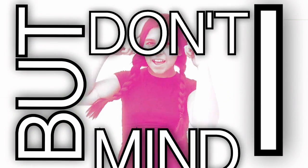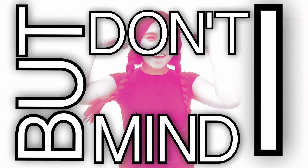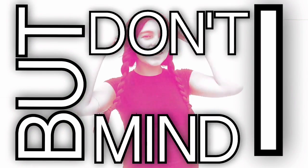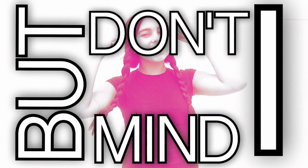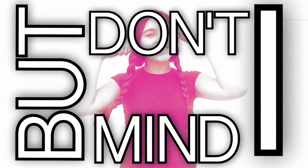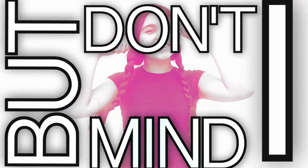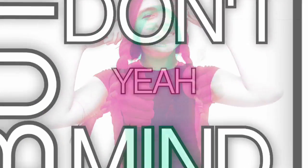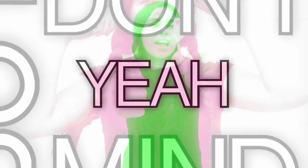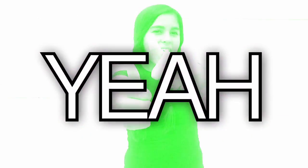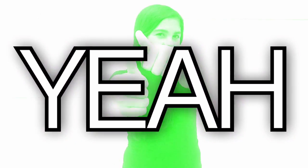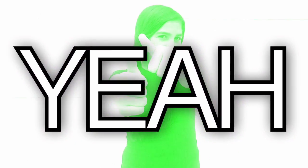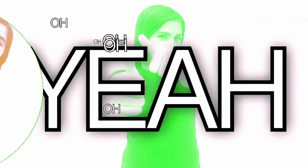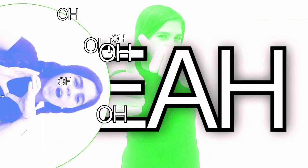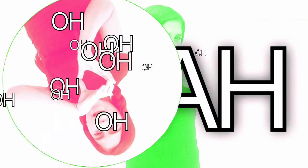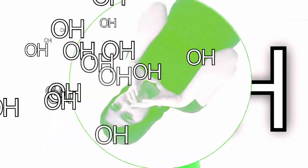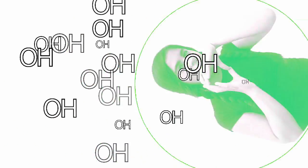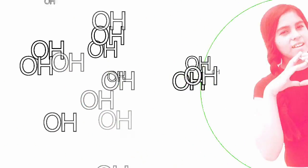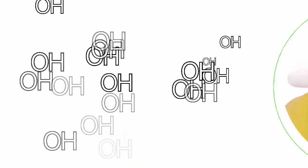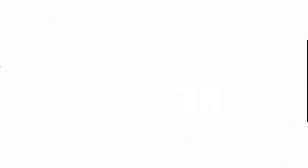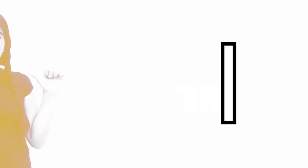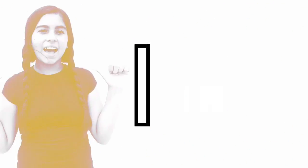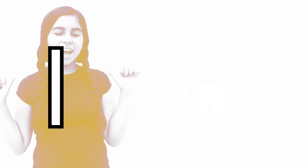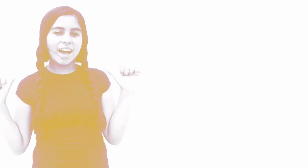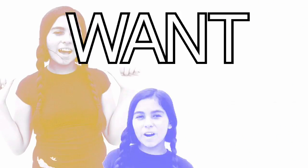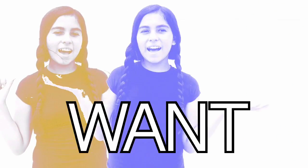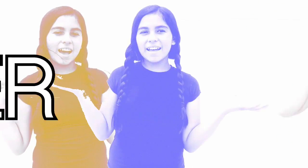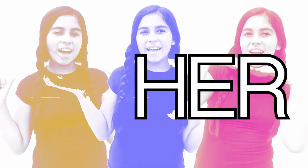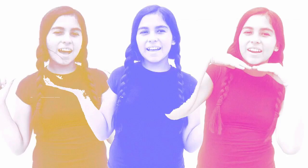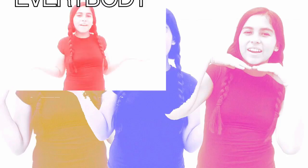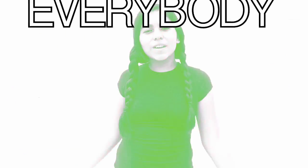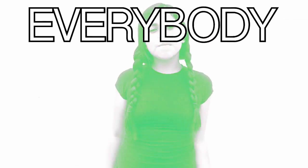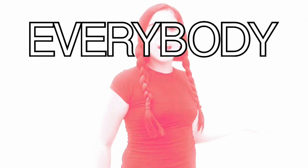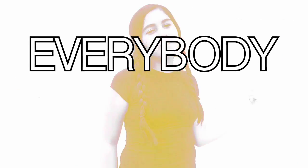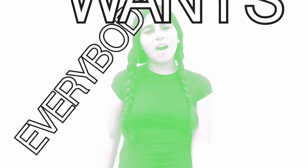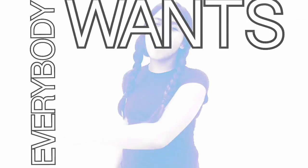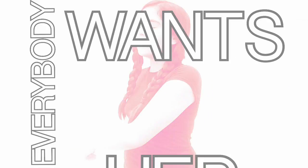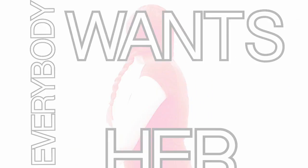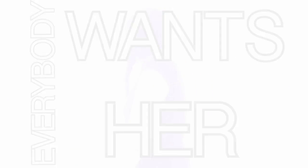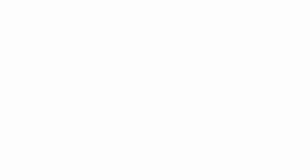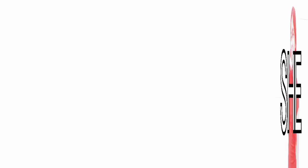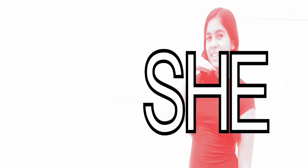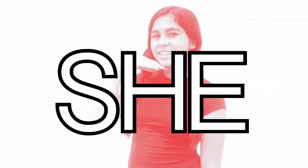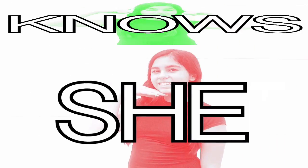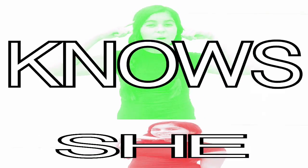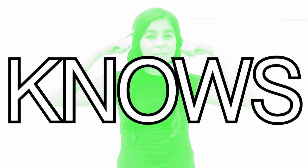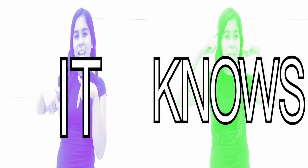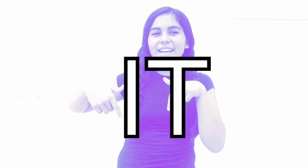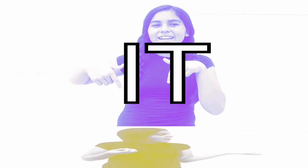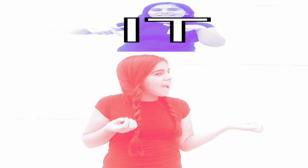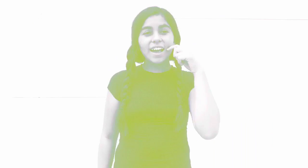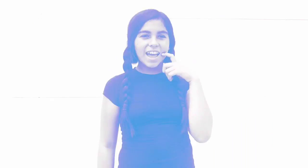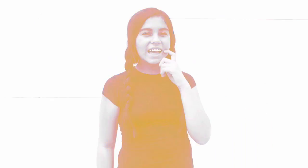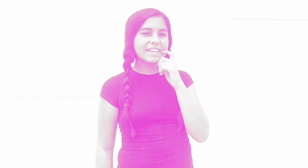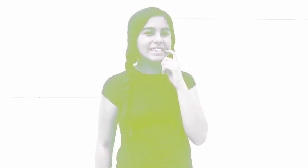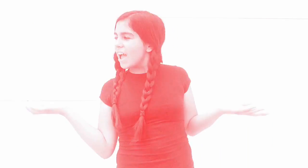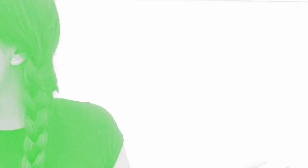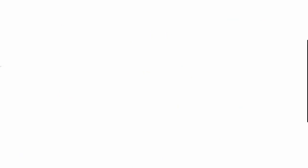mind, yeah I want her, everybody wants her She knows it, eh, eh, eh